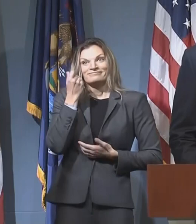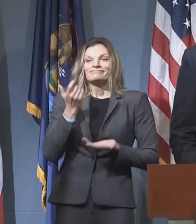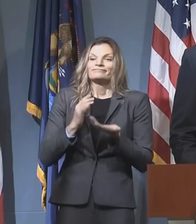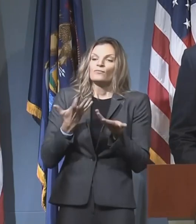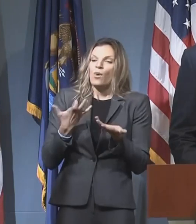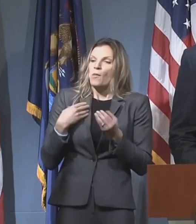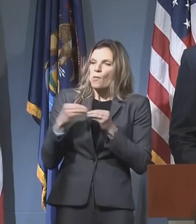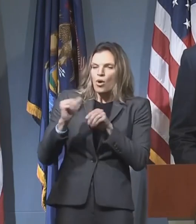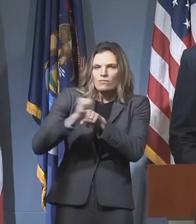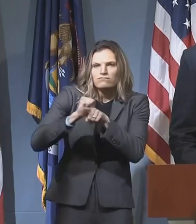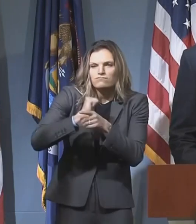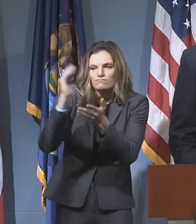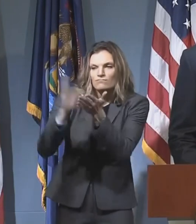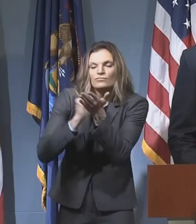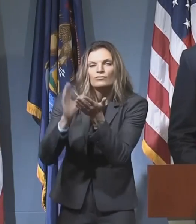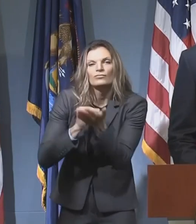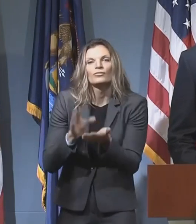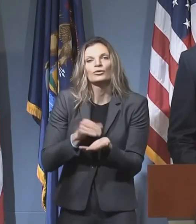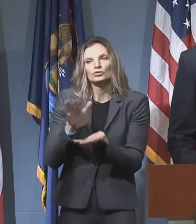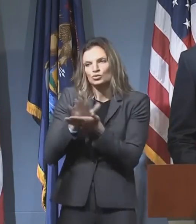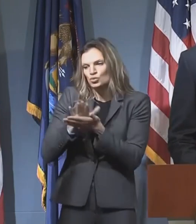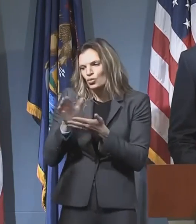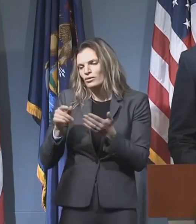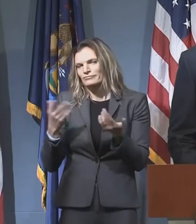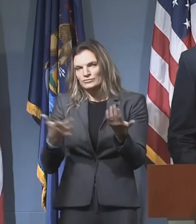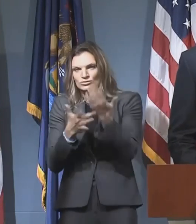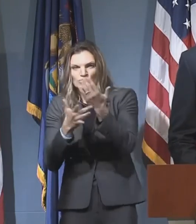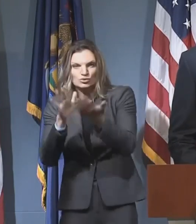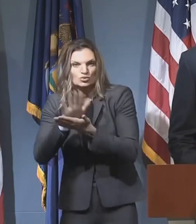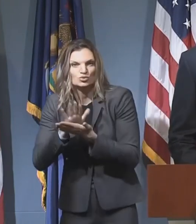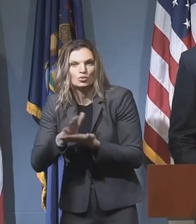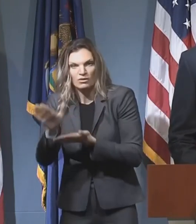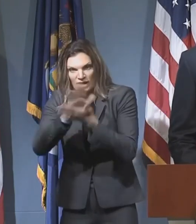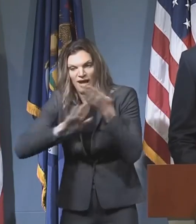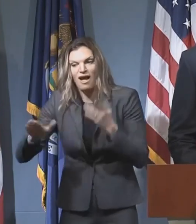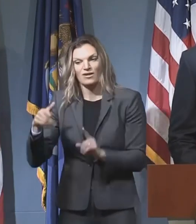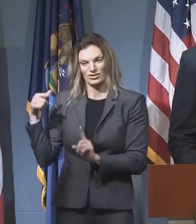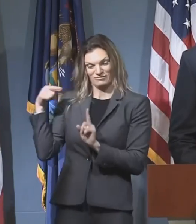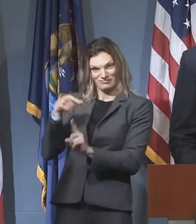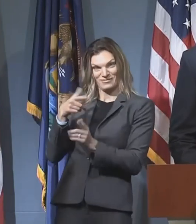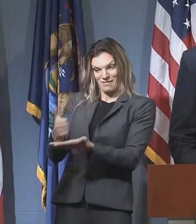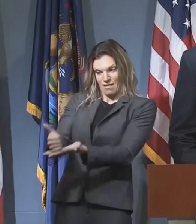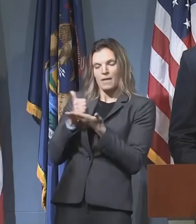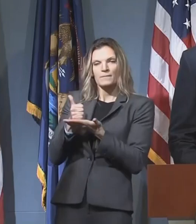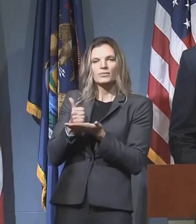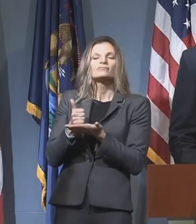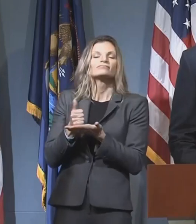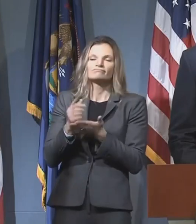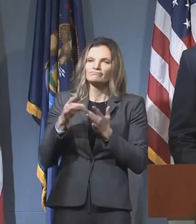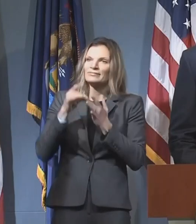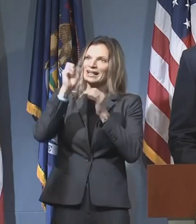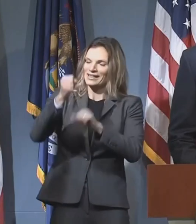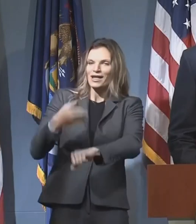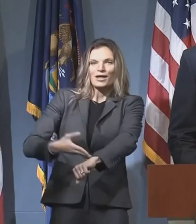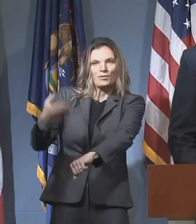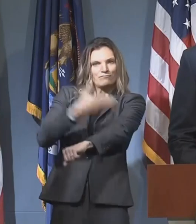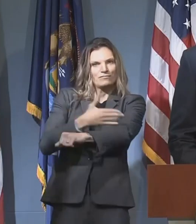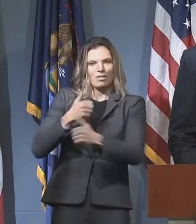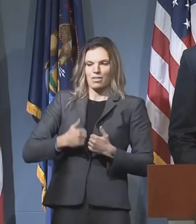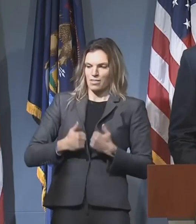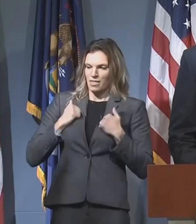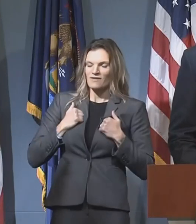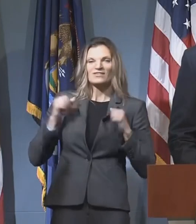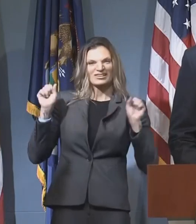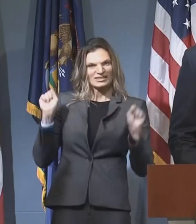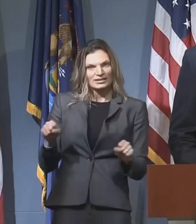and training opportunities. Education is the conduit for success. It is a critical pathway in a person's life that can transform